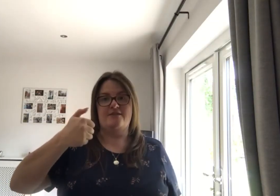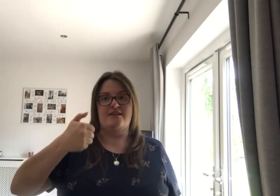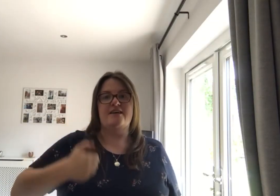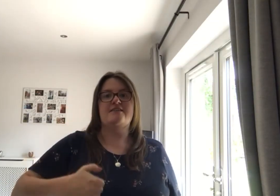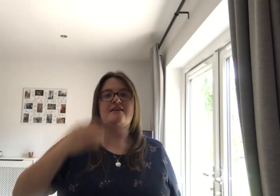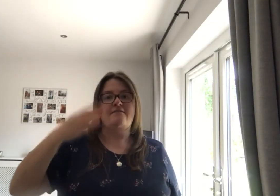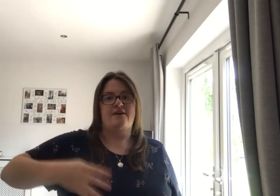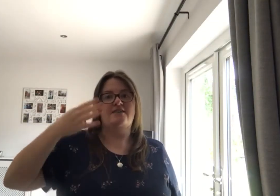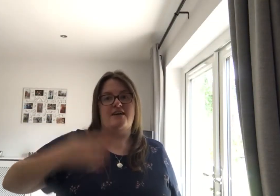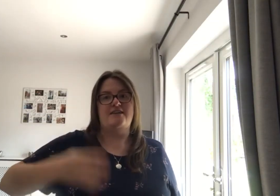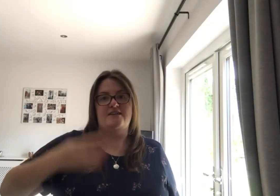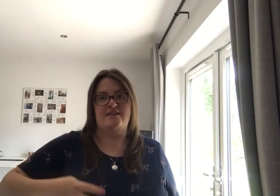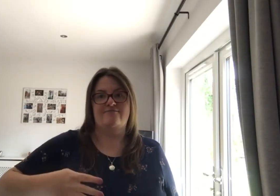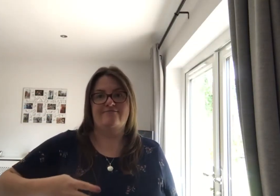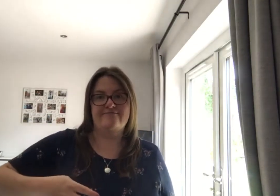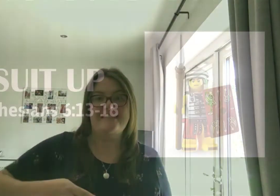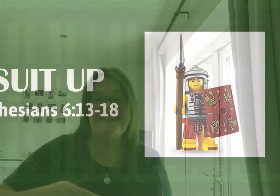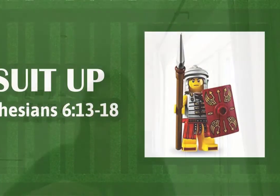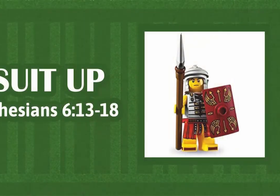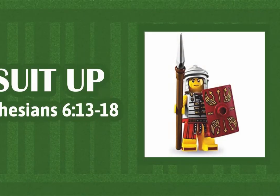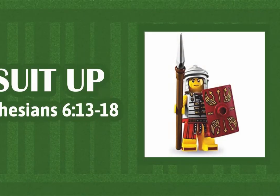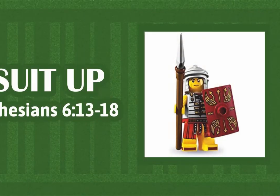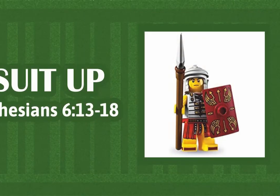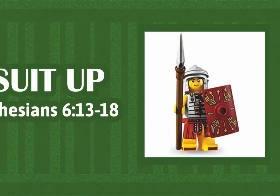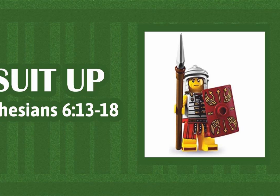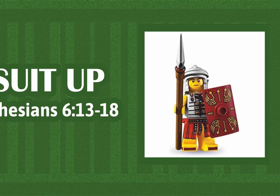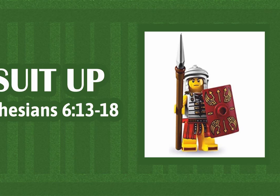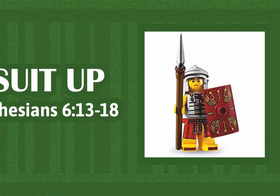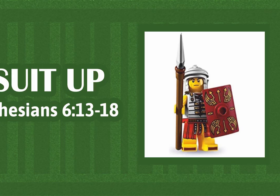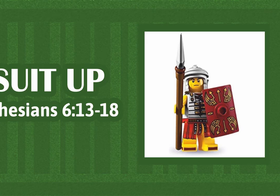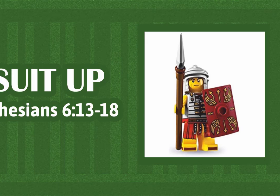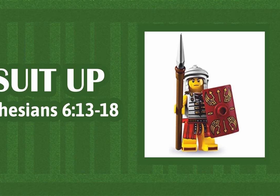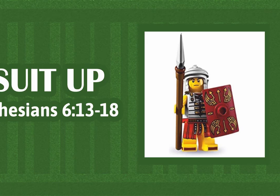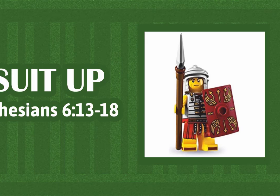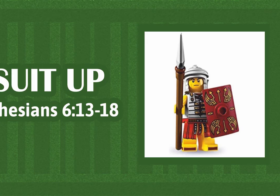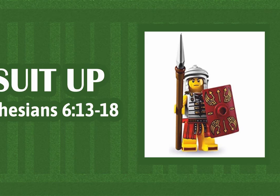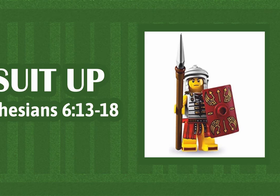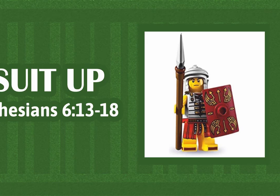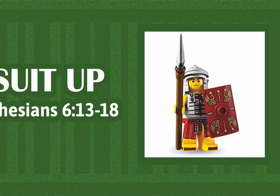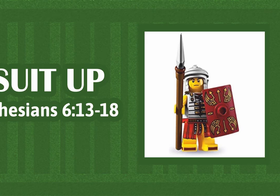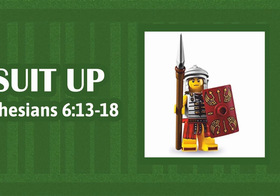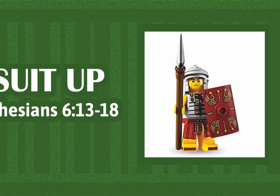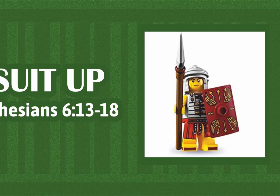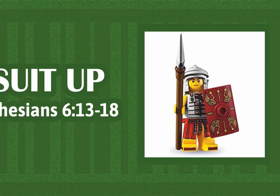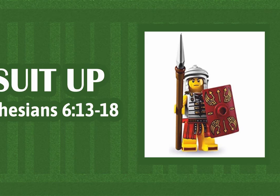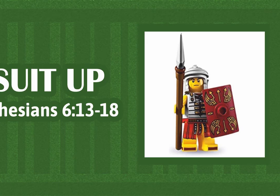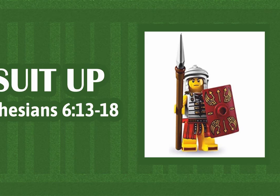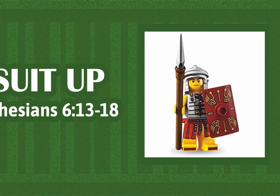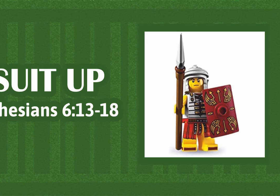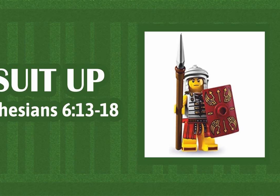6 verse 18 8, 7, 6, got my hands in the air and your praise on my lips